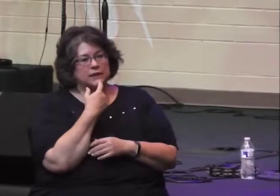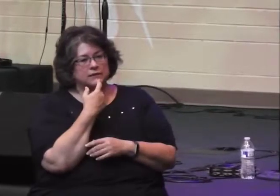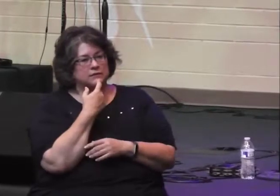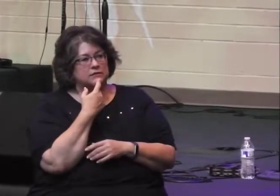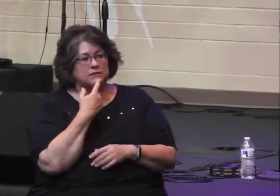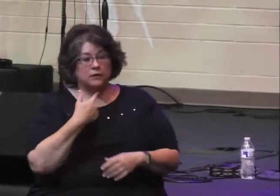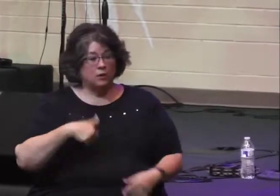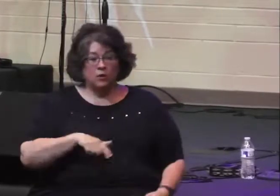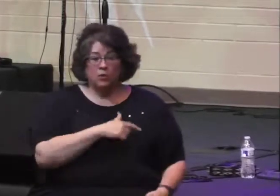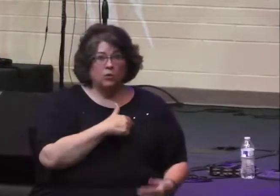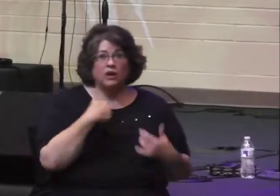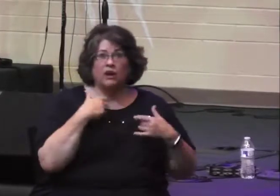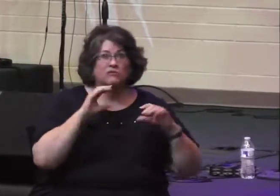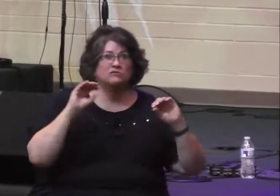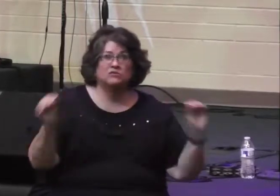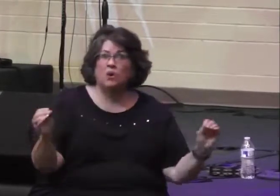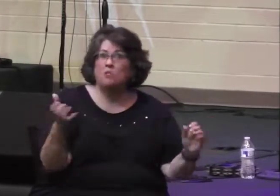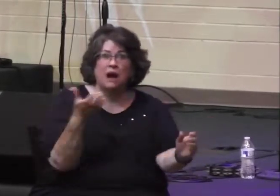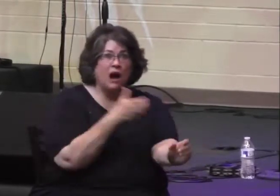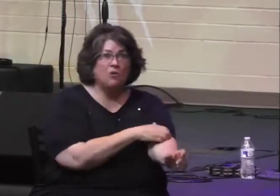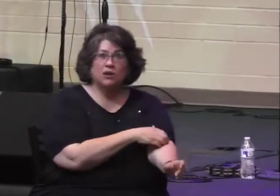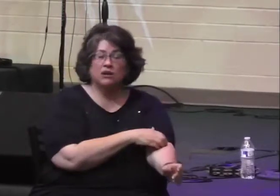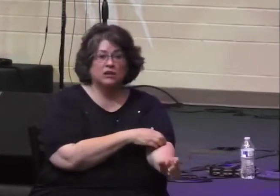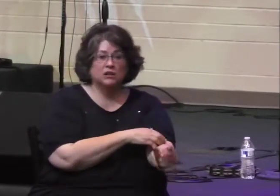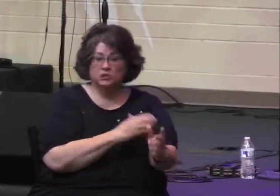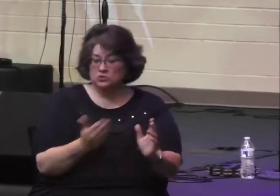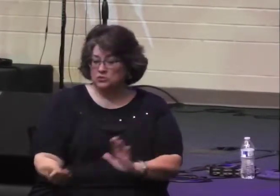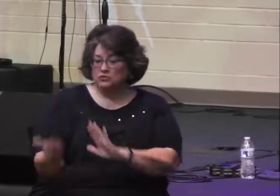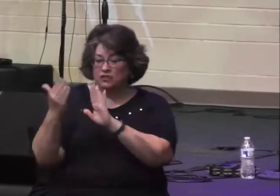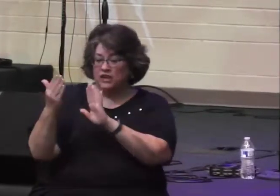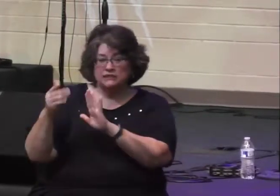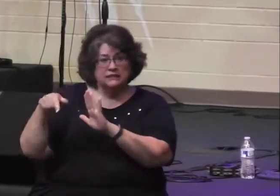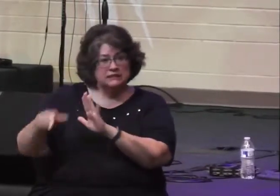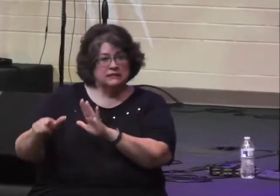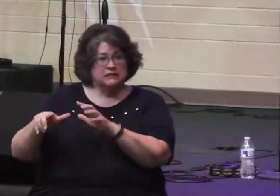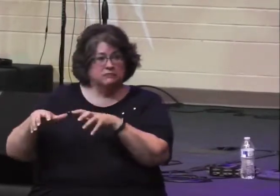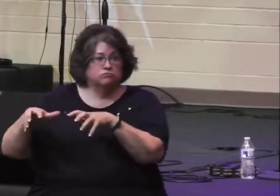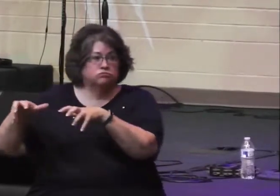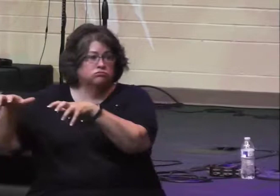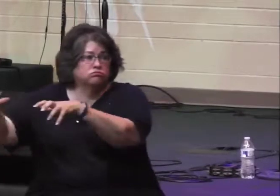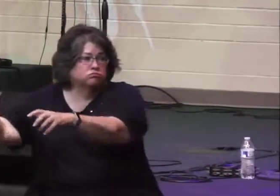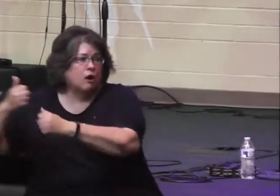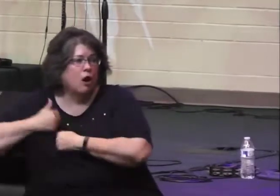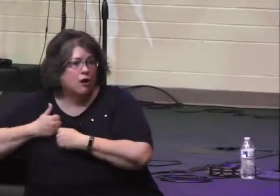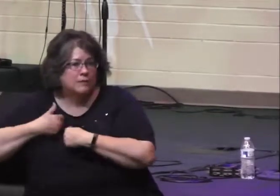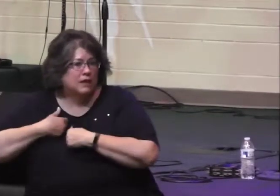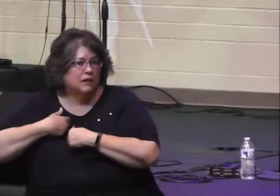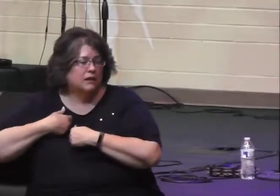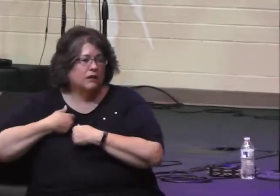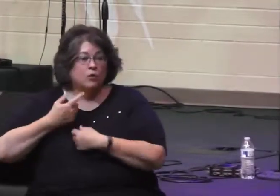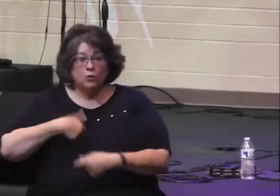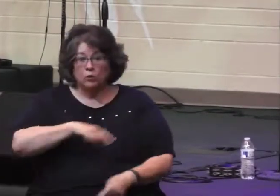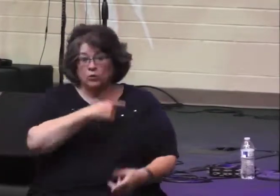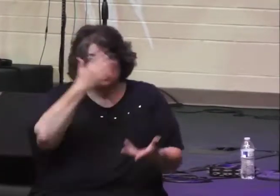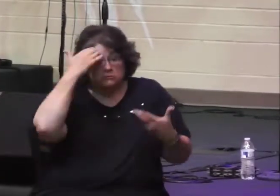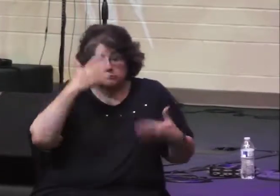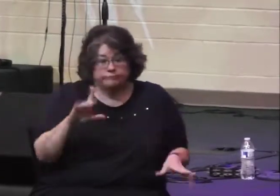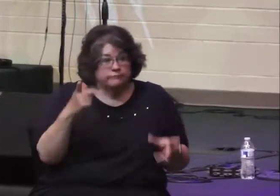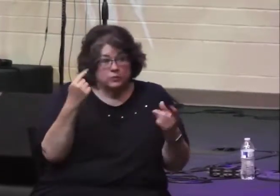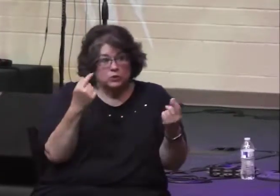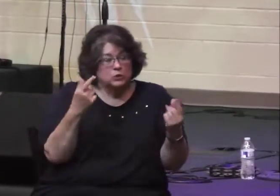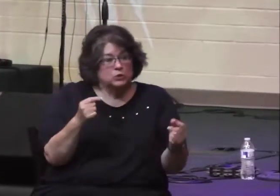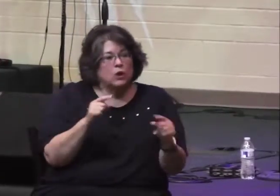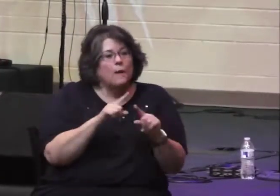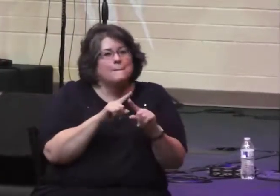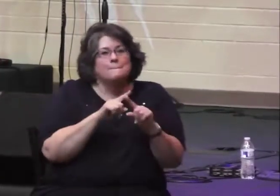for we have no power to face this vast army that is attacking us. We do